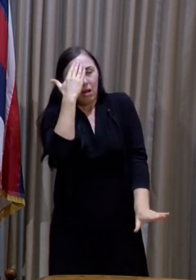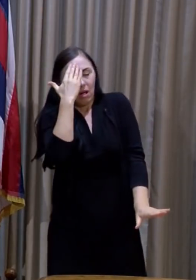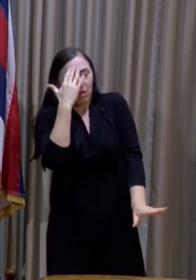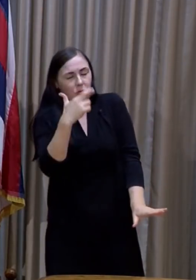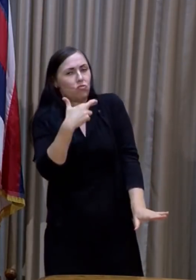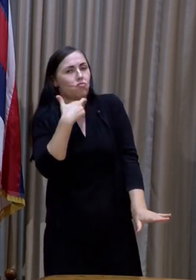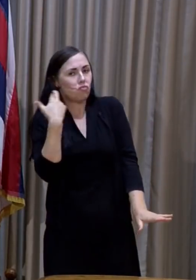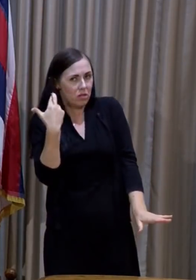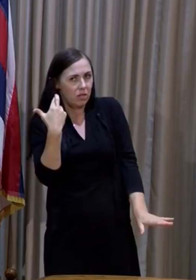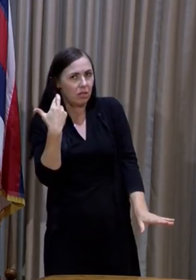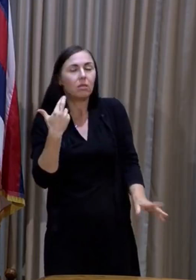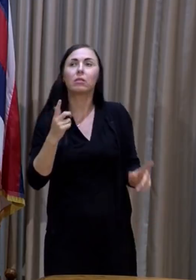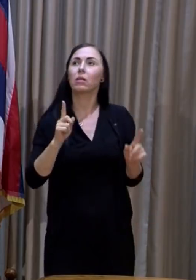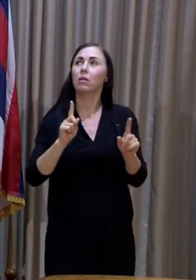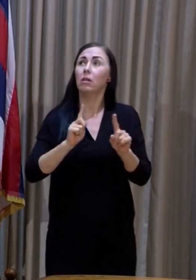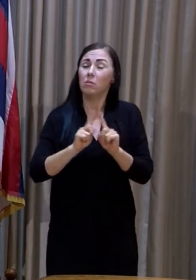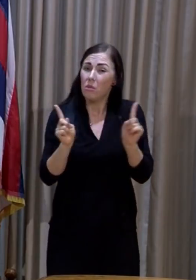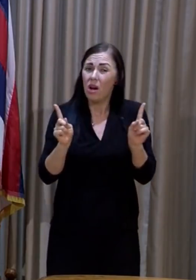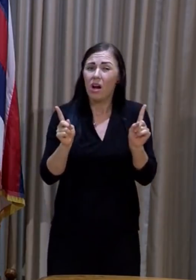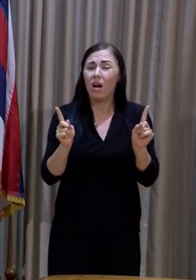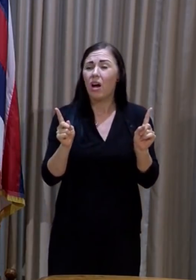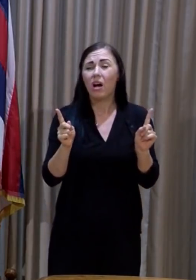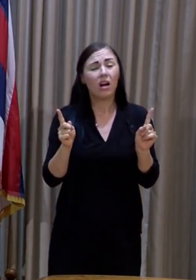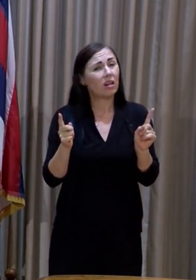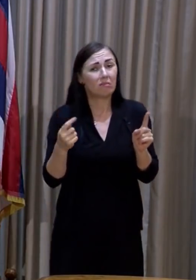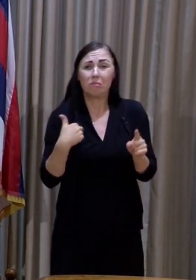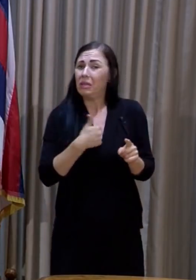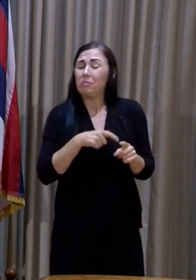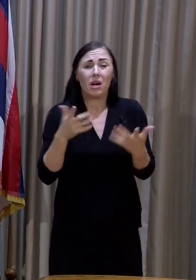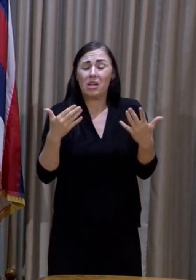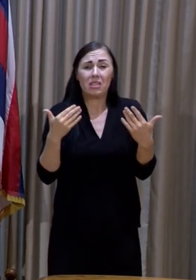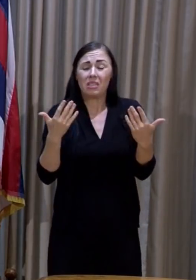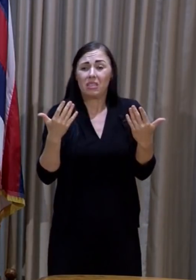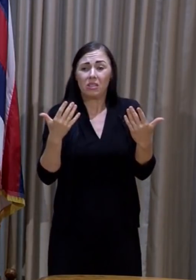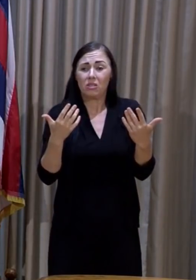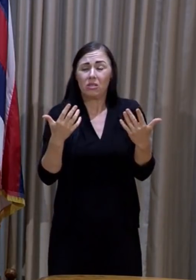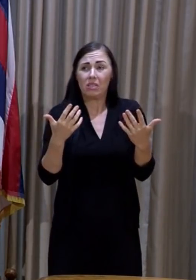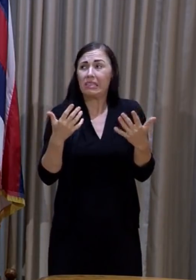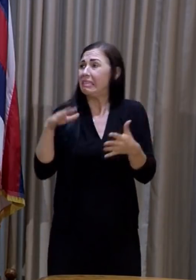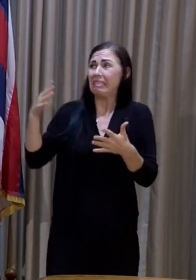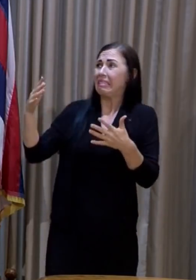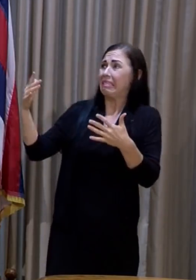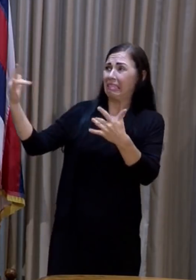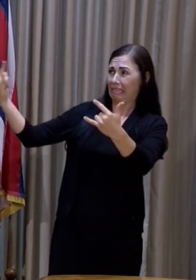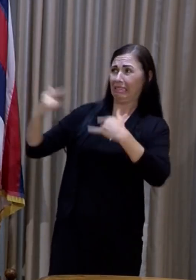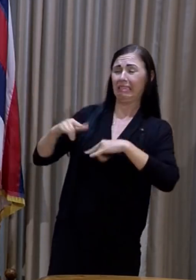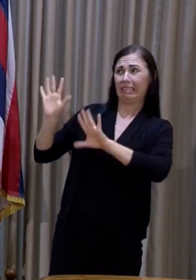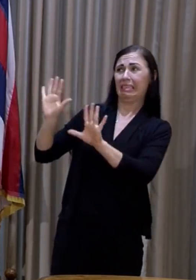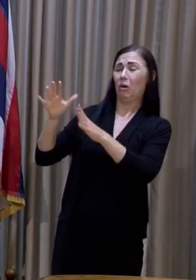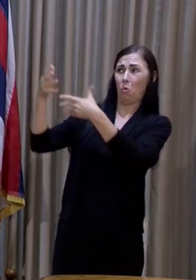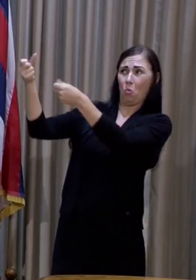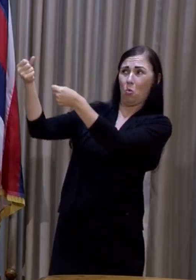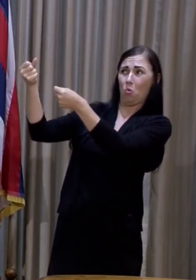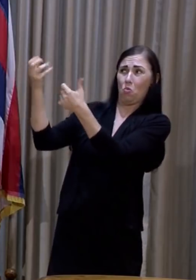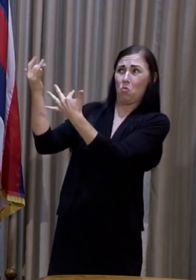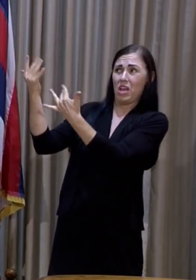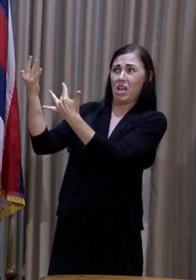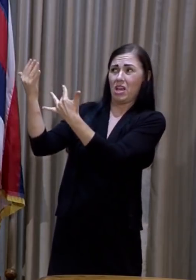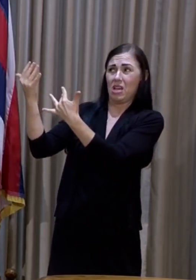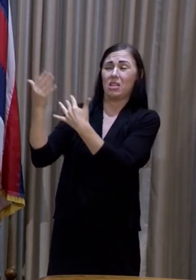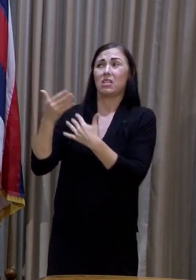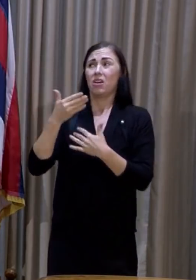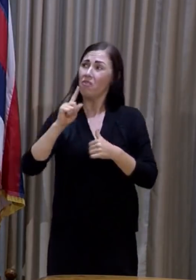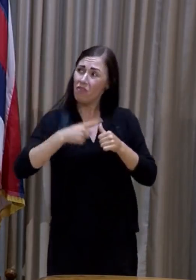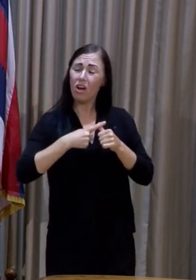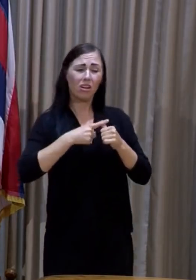that as a community, that's a risk we have to take to discourage travel to the islands until we